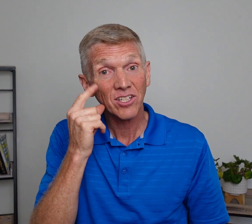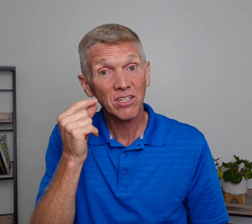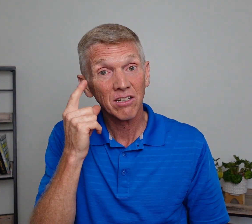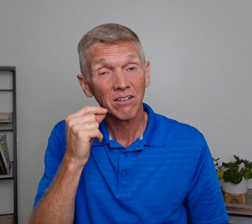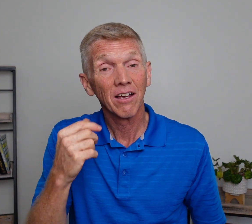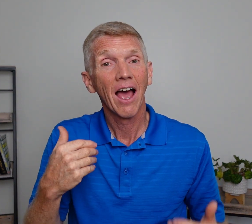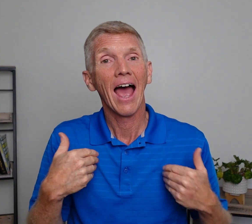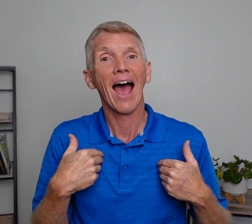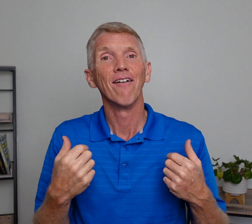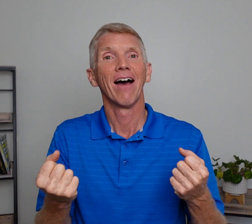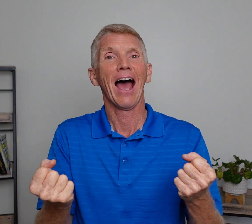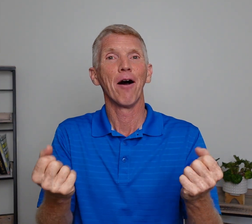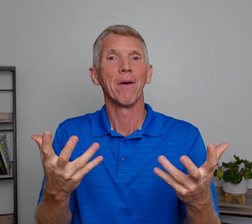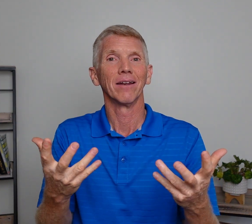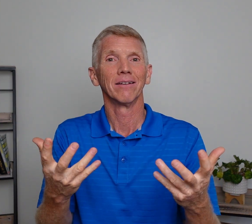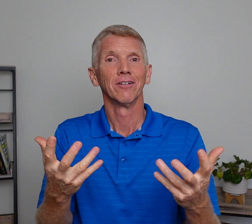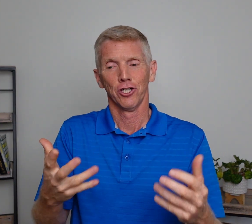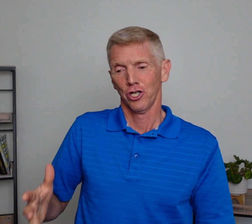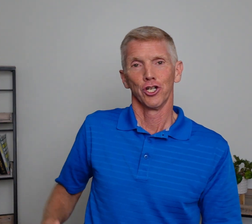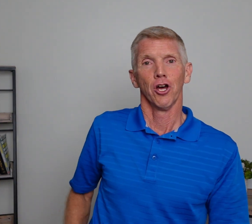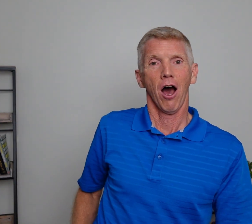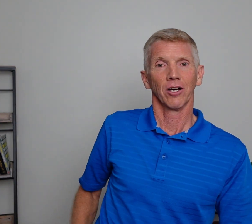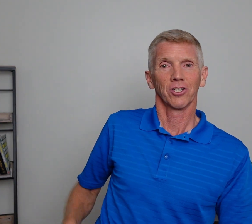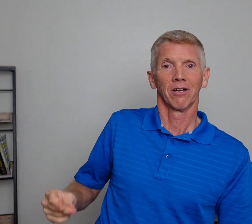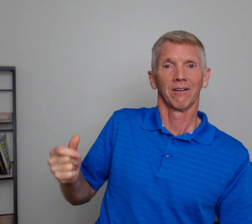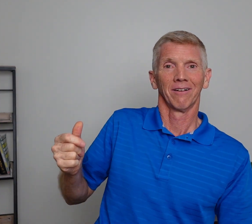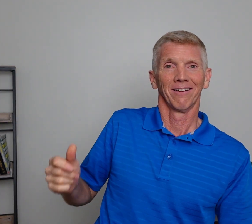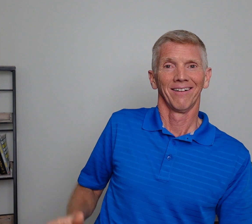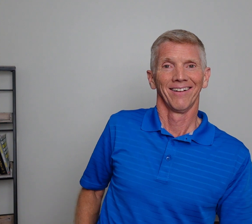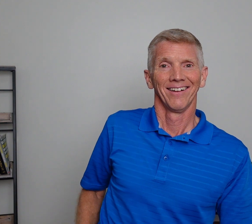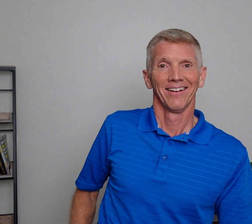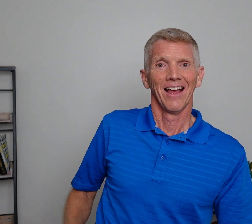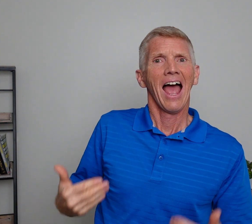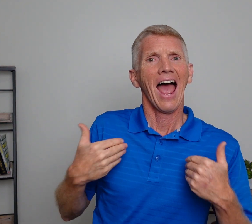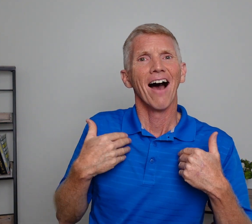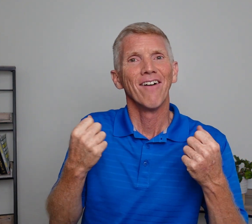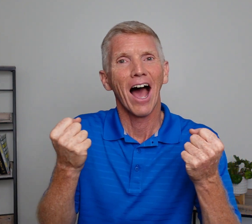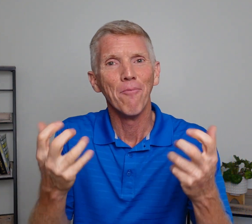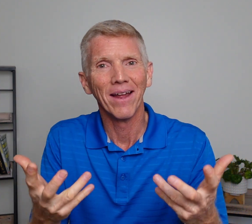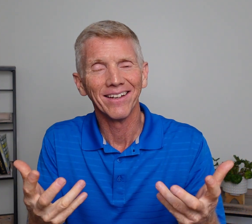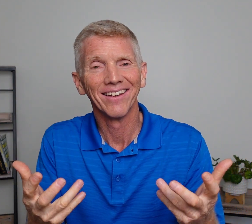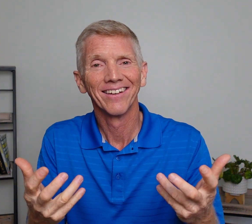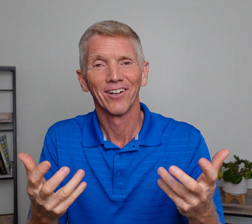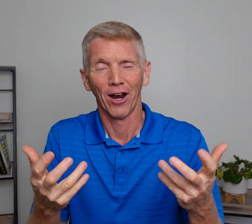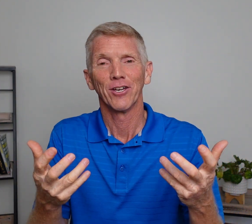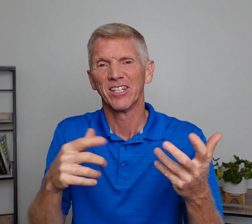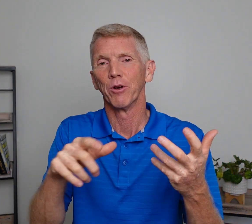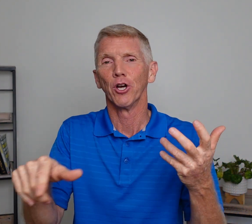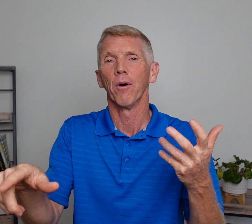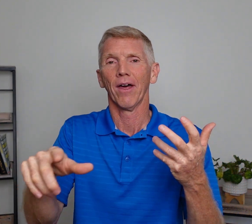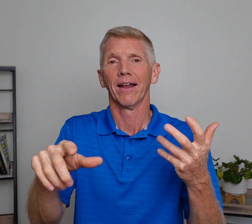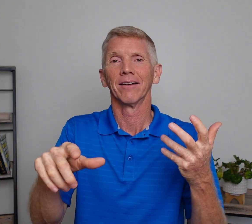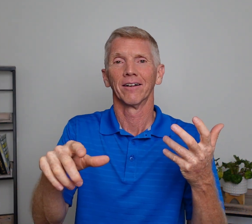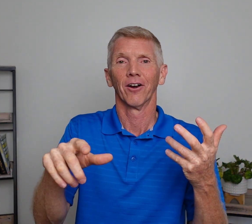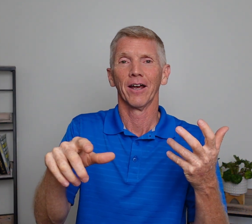Cats, have, how many? Dogs, have, how many? All You can see where you go with that. All right?